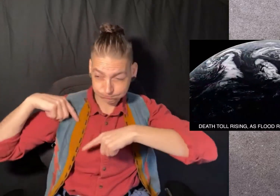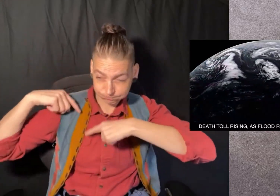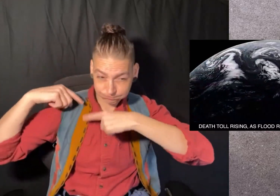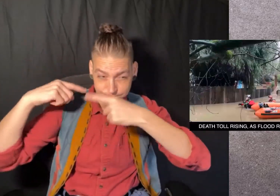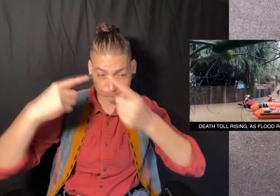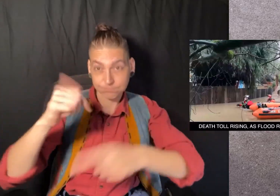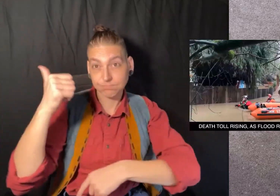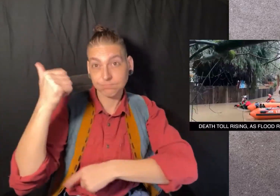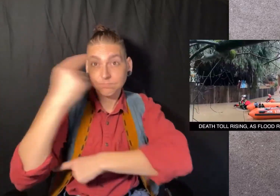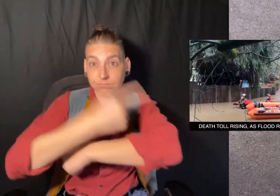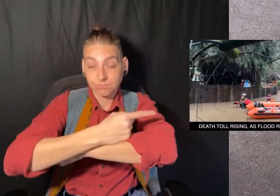10 days.